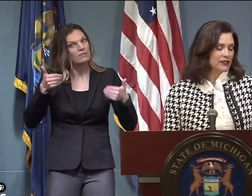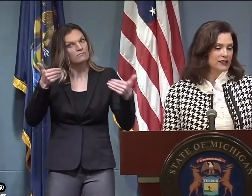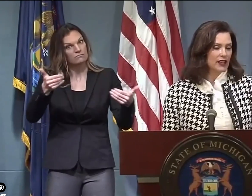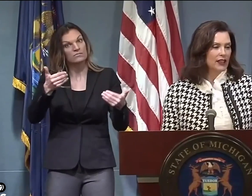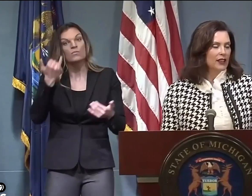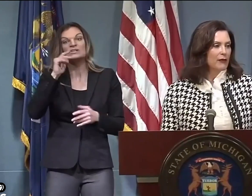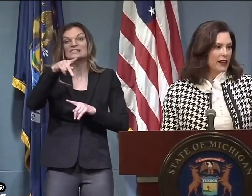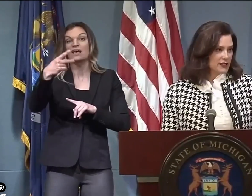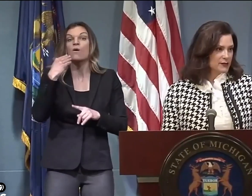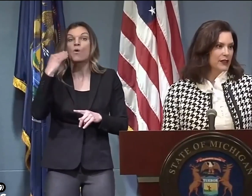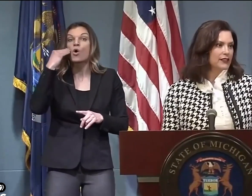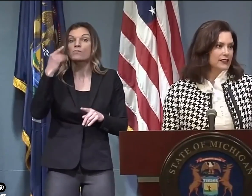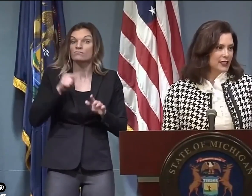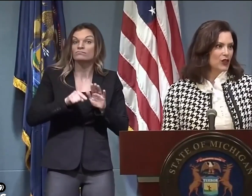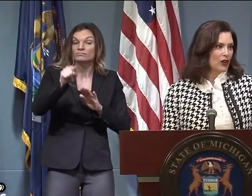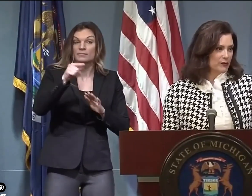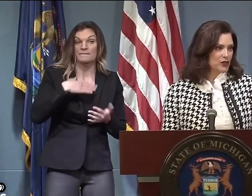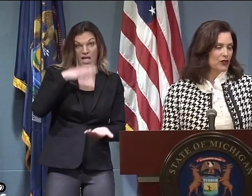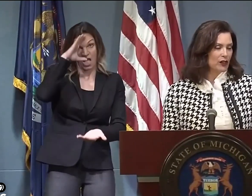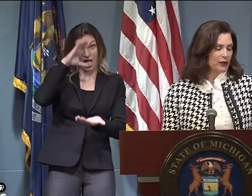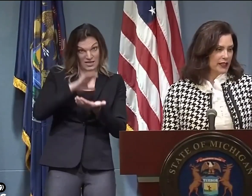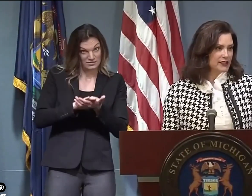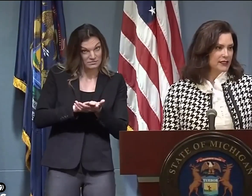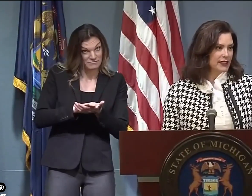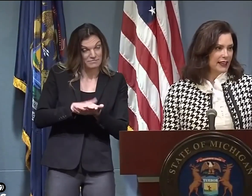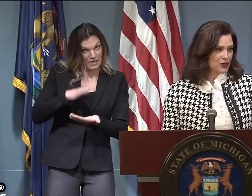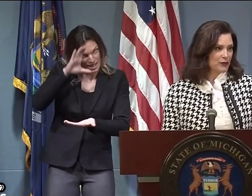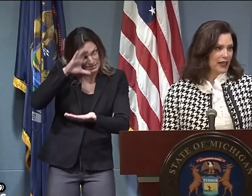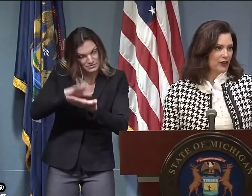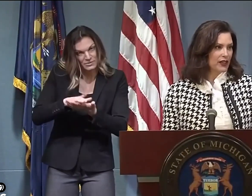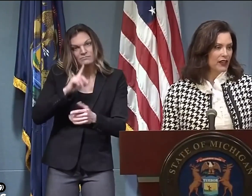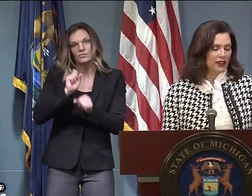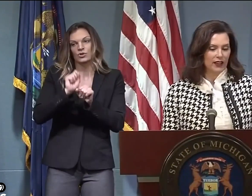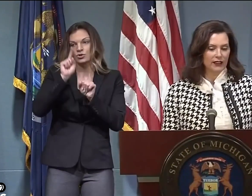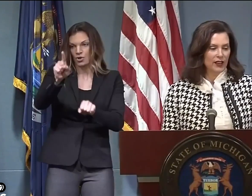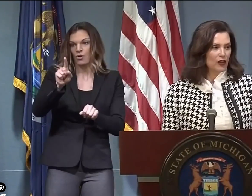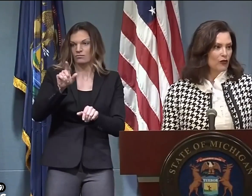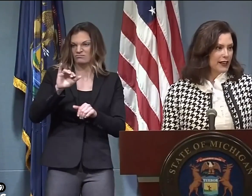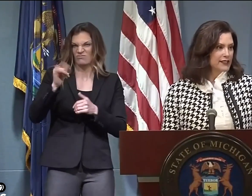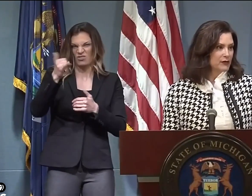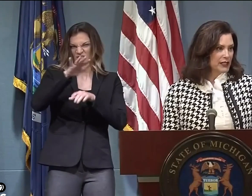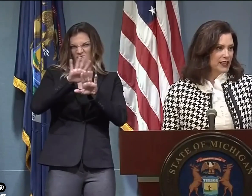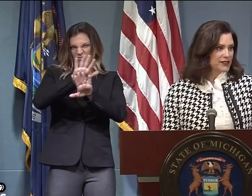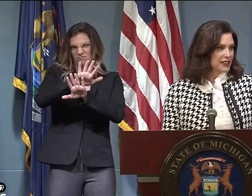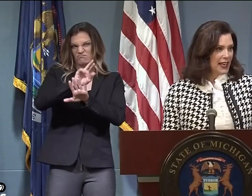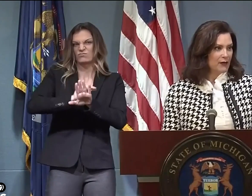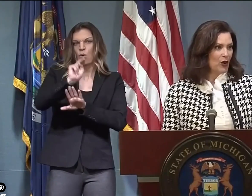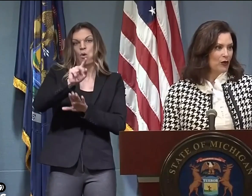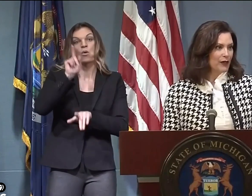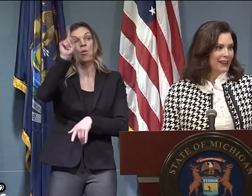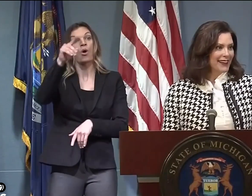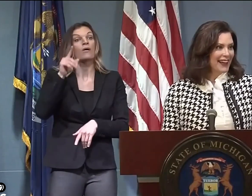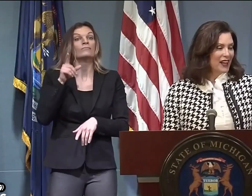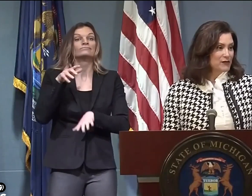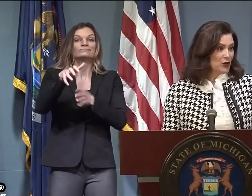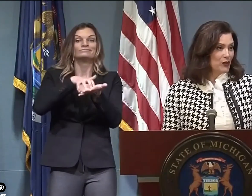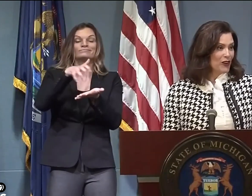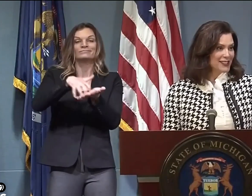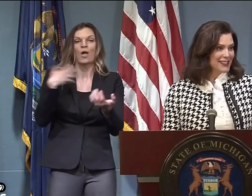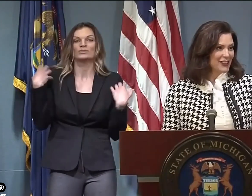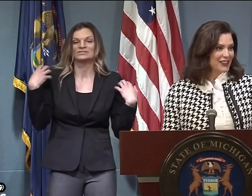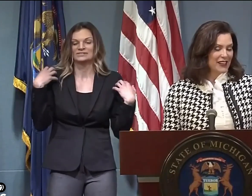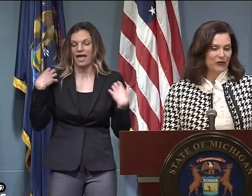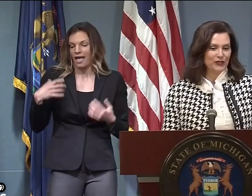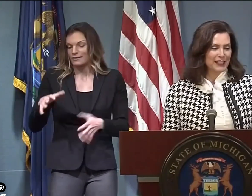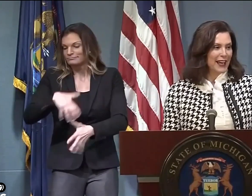residence, it was permitted to go to a second residence. My husband did go up to our place in Antrim County and raked some